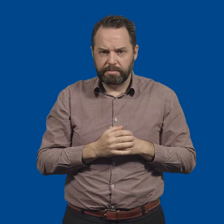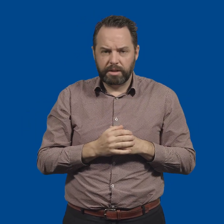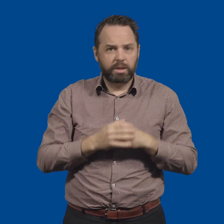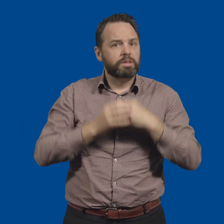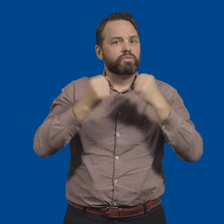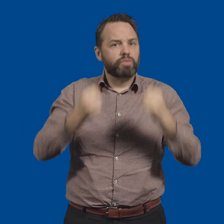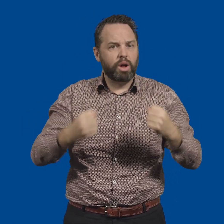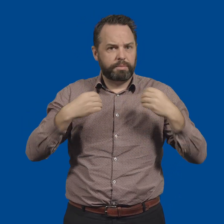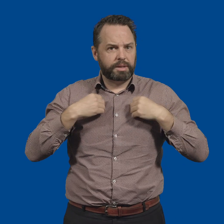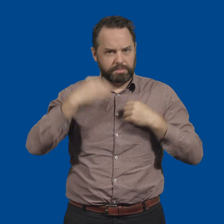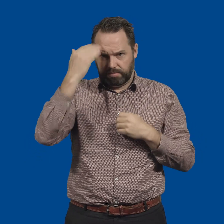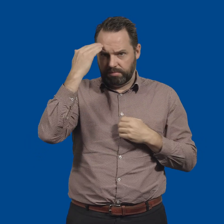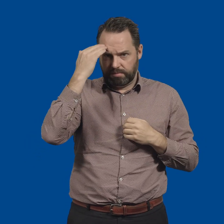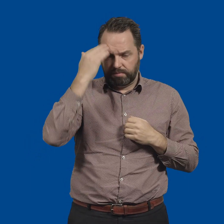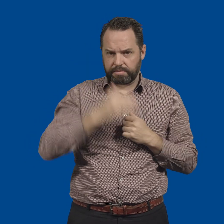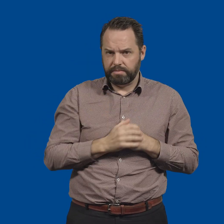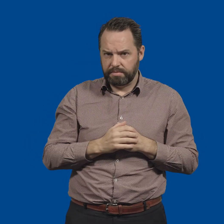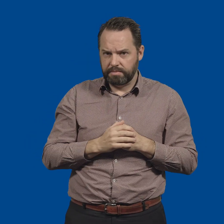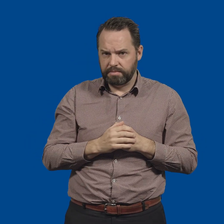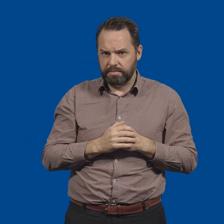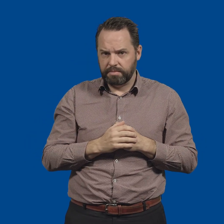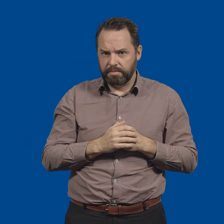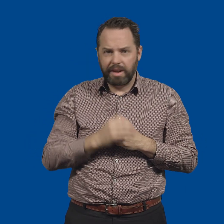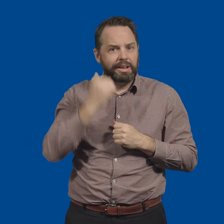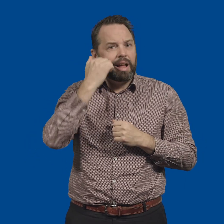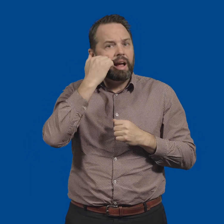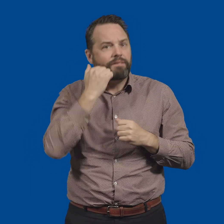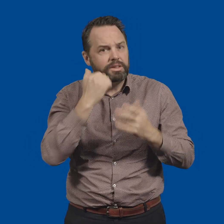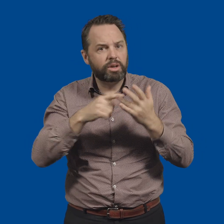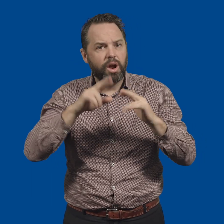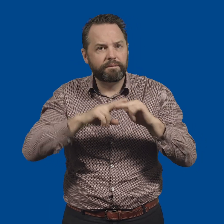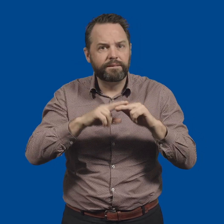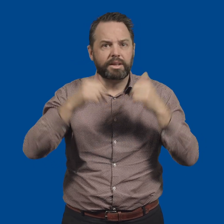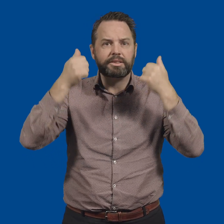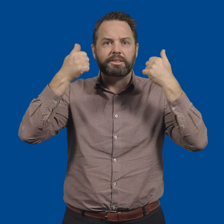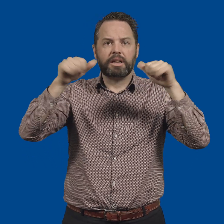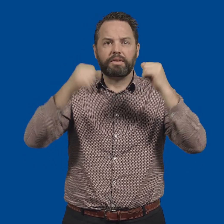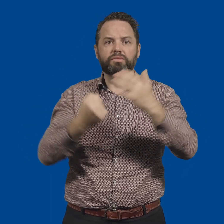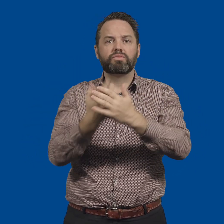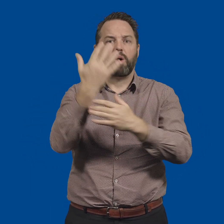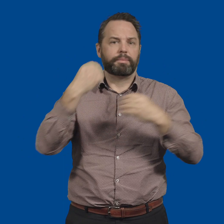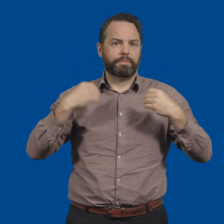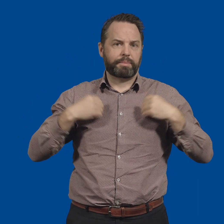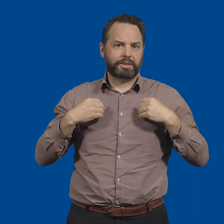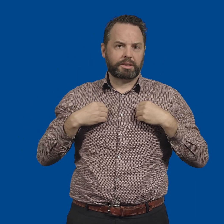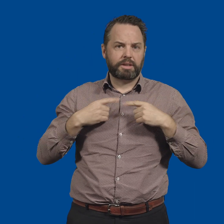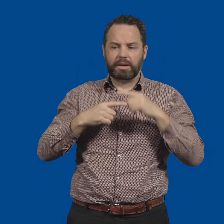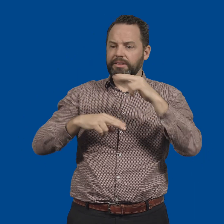Sound business acumen. Evidence of successfully growing a business and developing new markets.